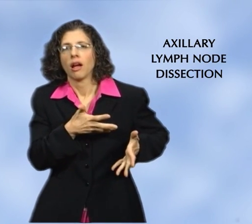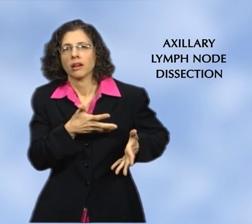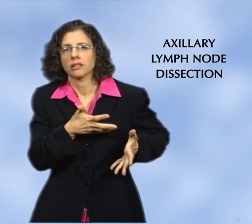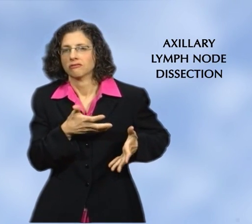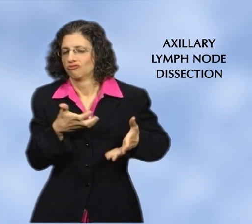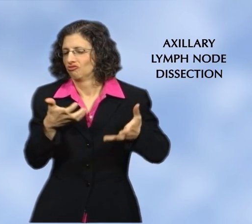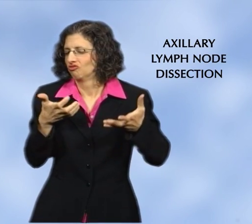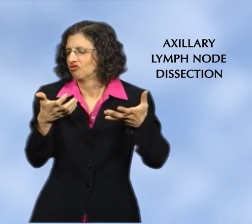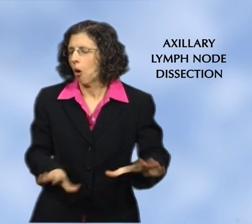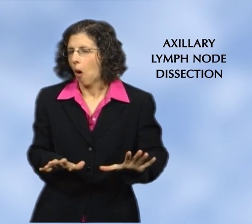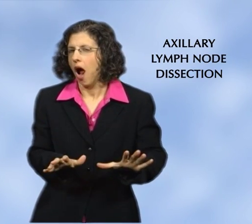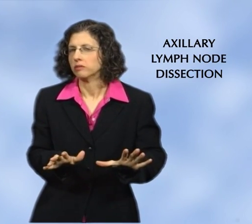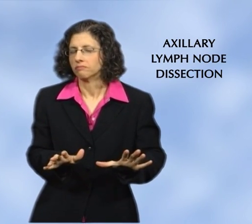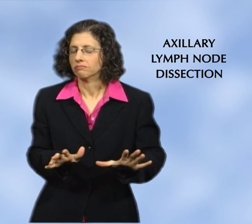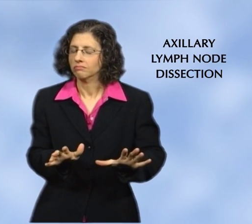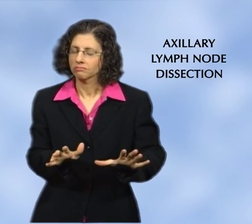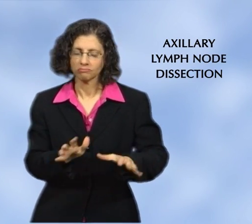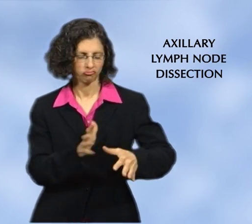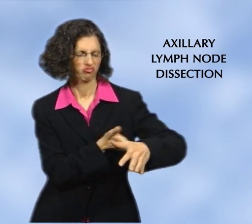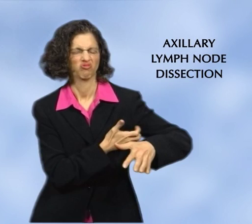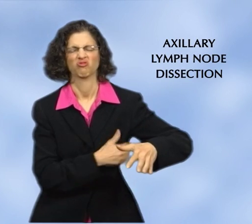in the body after the surgery.